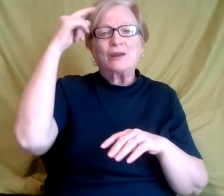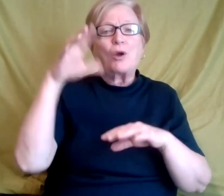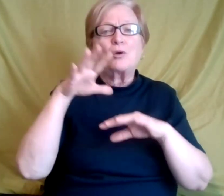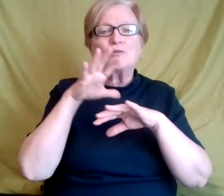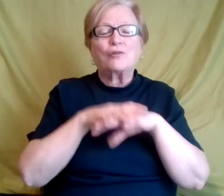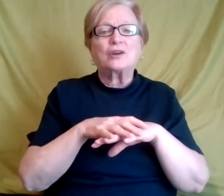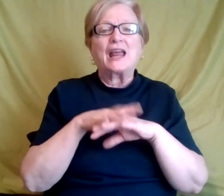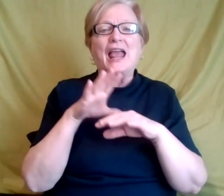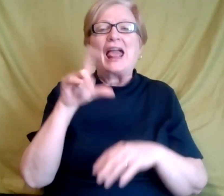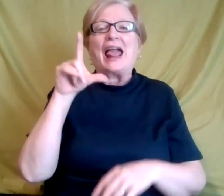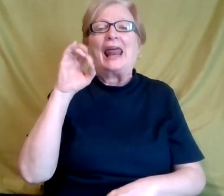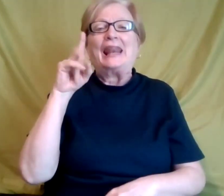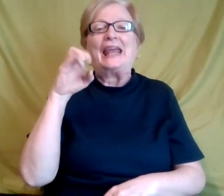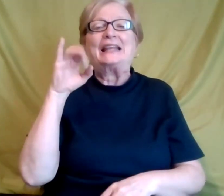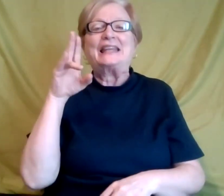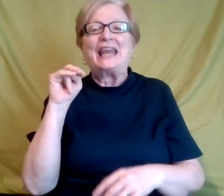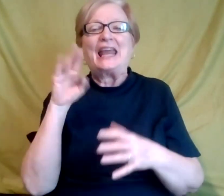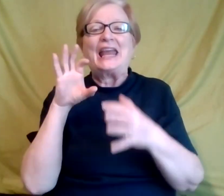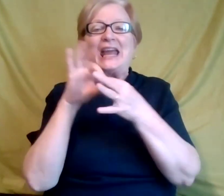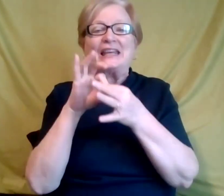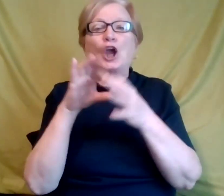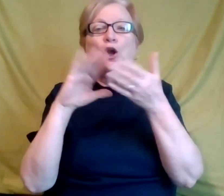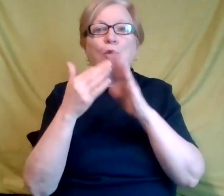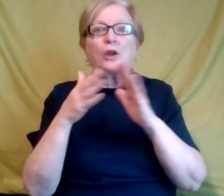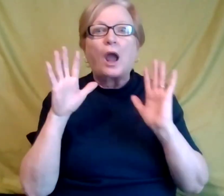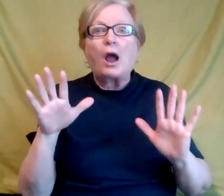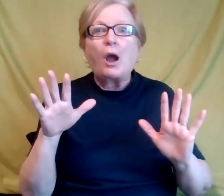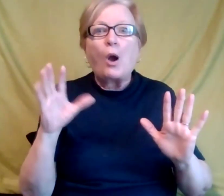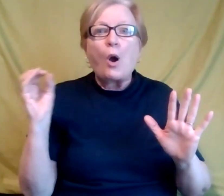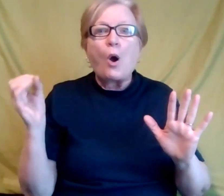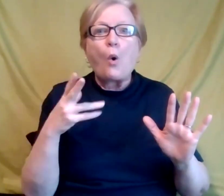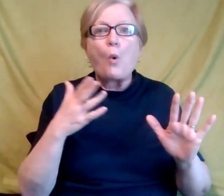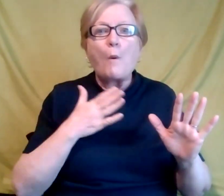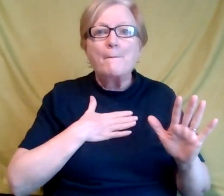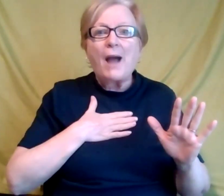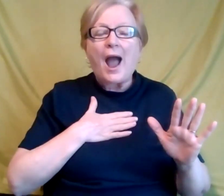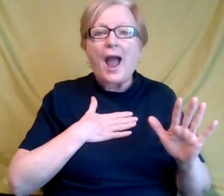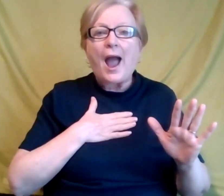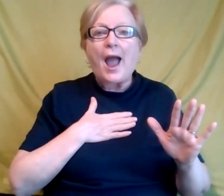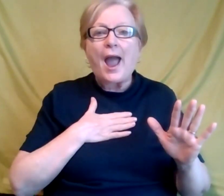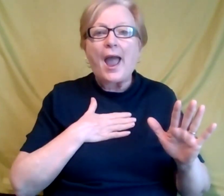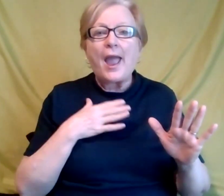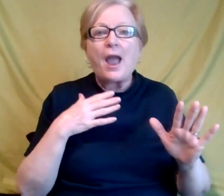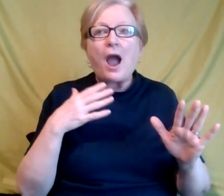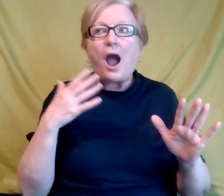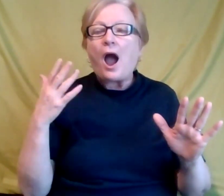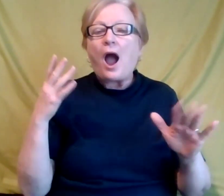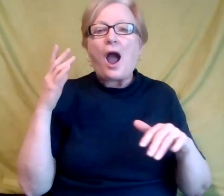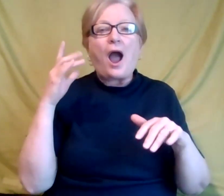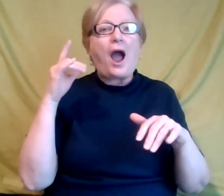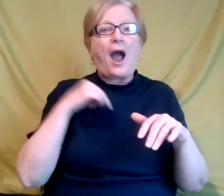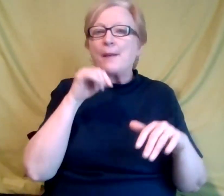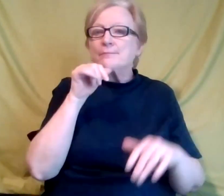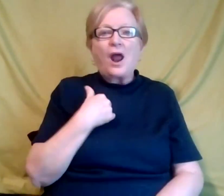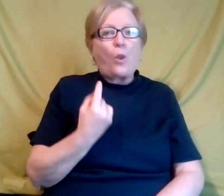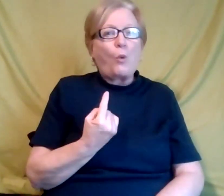when I say, Oh my gosh, I, I, I was like, I'm not alone because I really